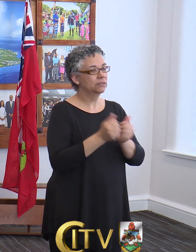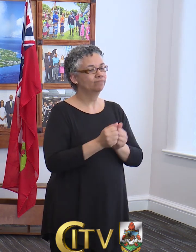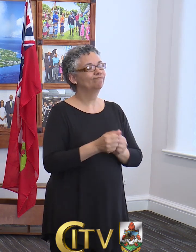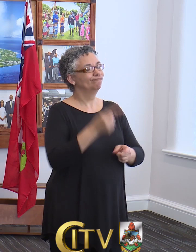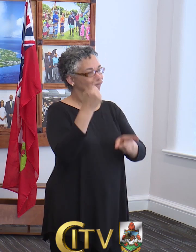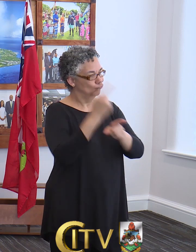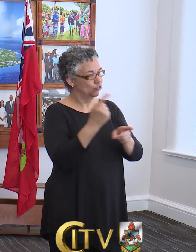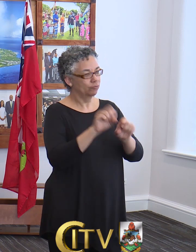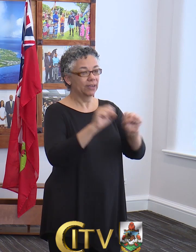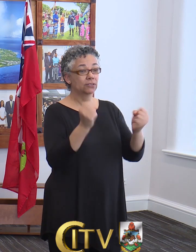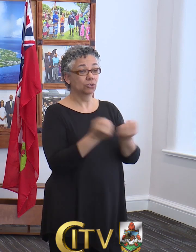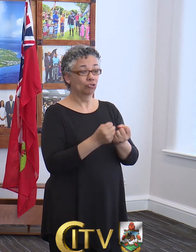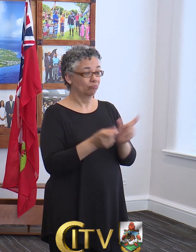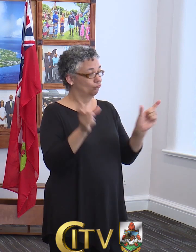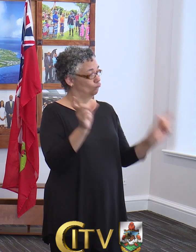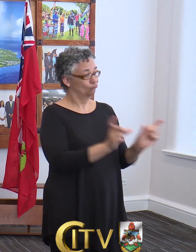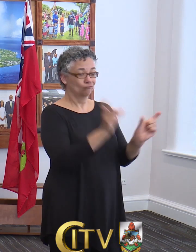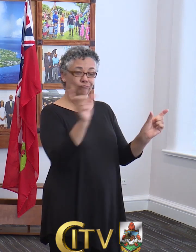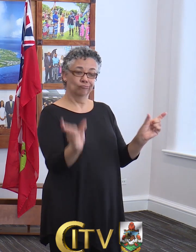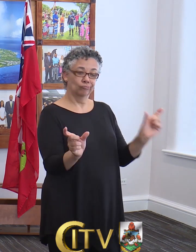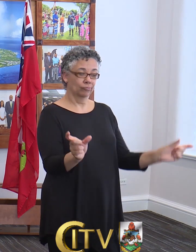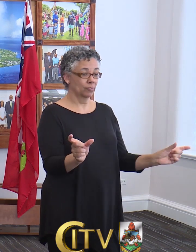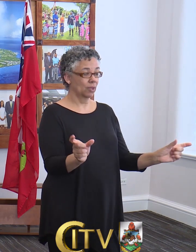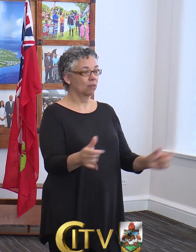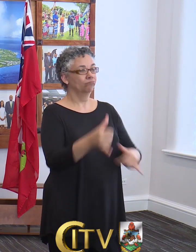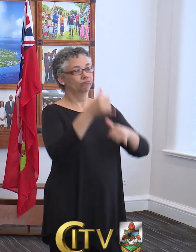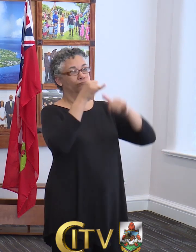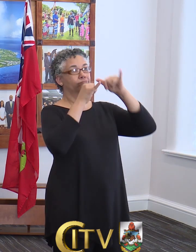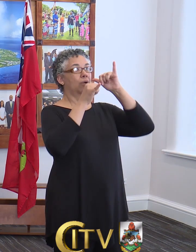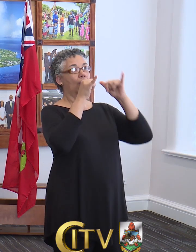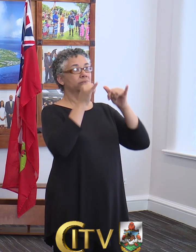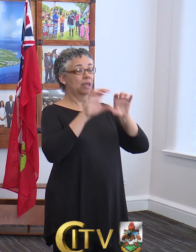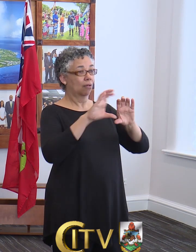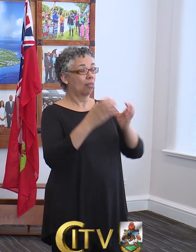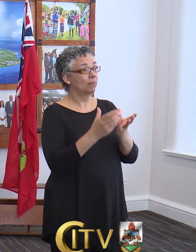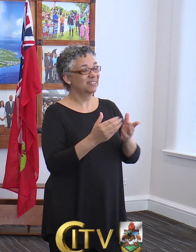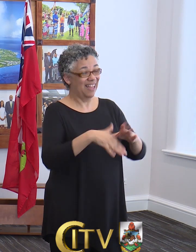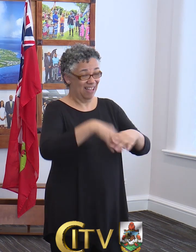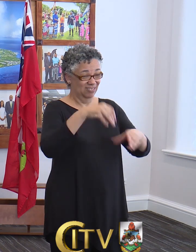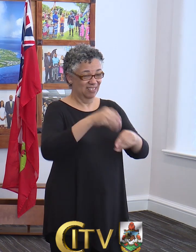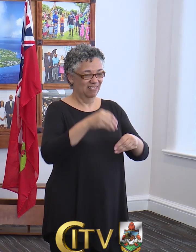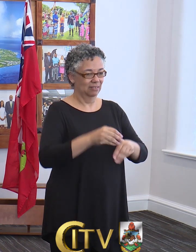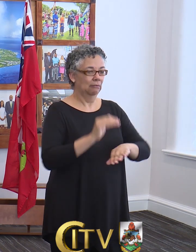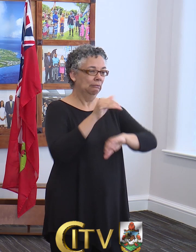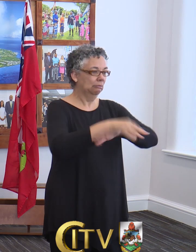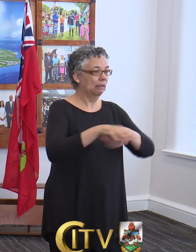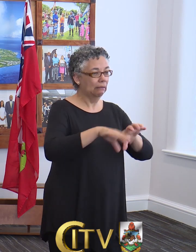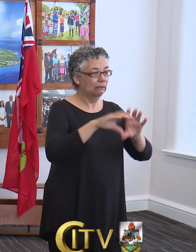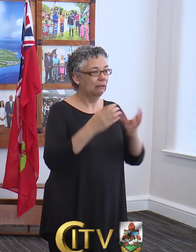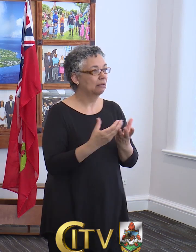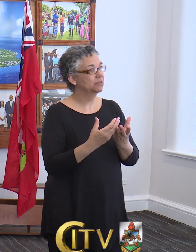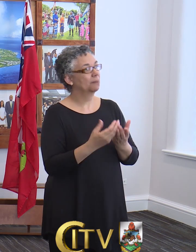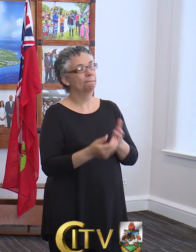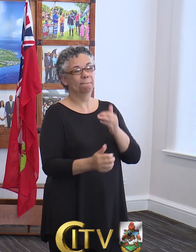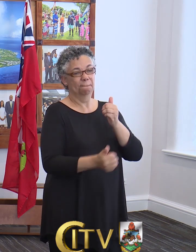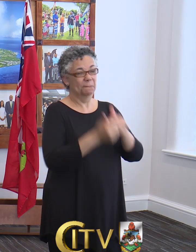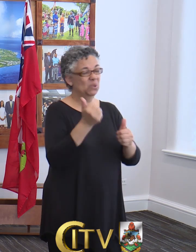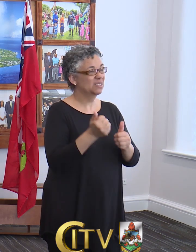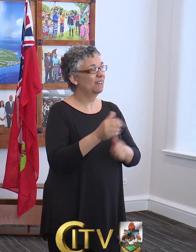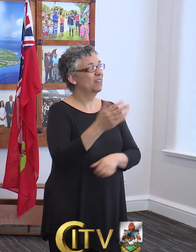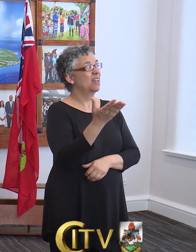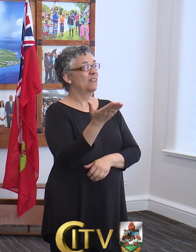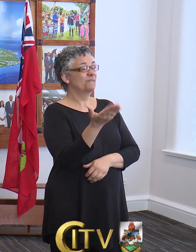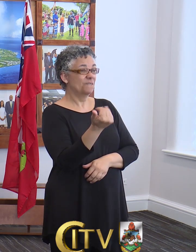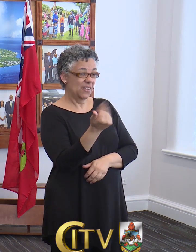distancing. Bars and clubs outside of hotels, social clubs, bars, and nightclubs will be a maximum of